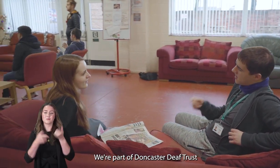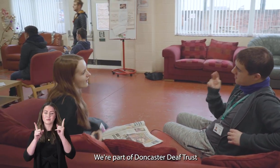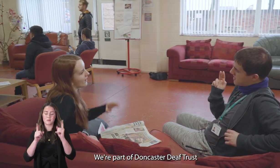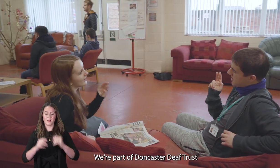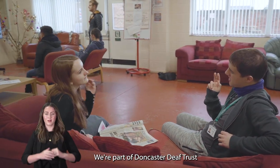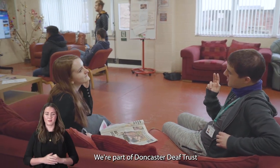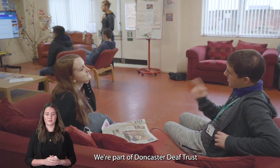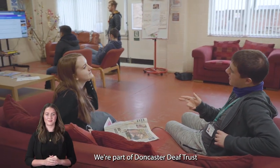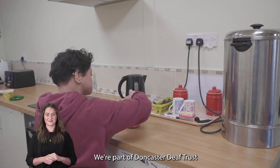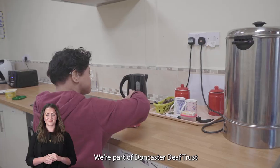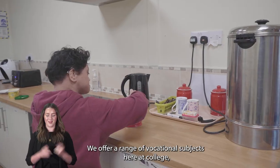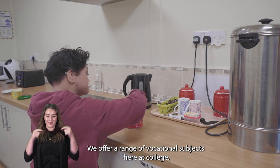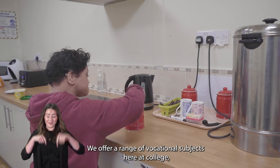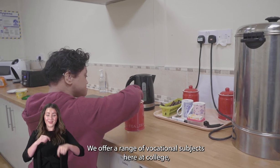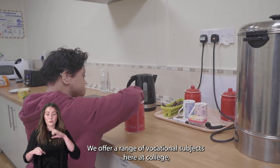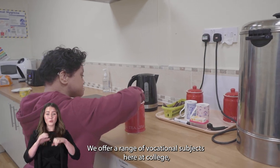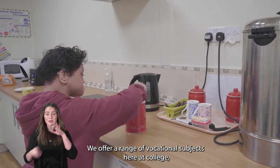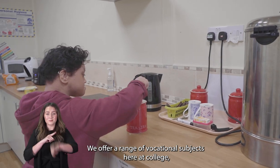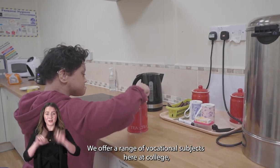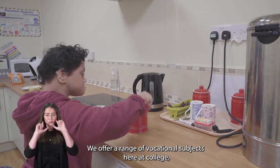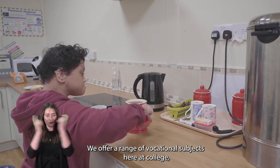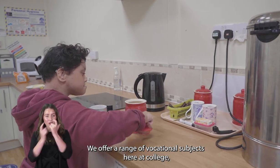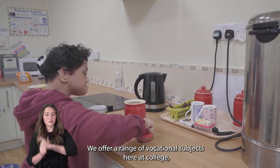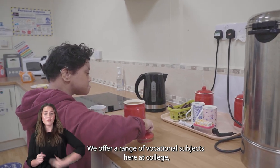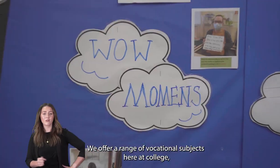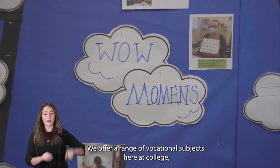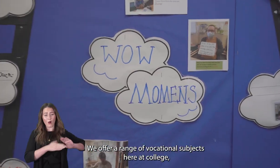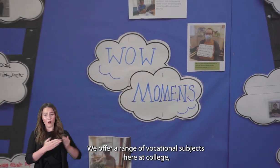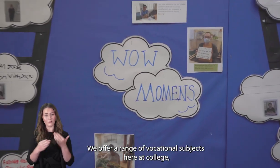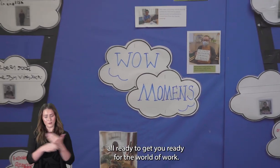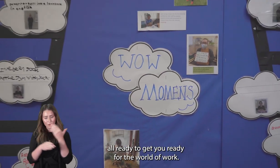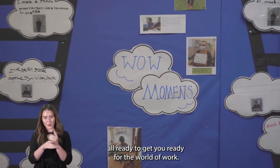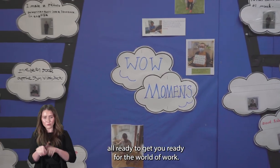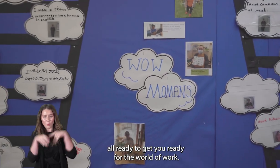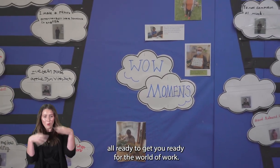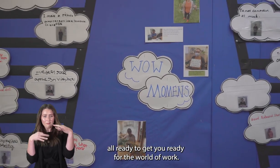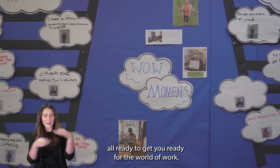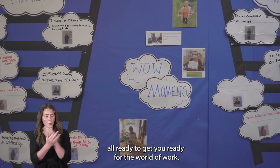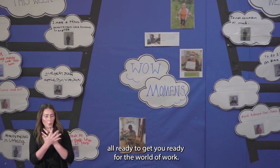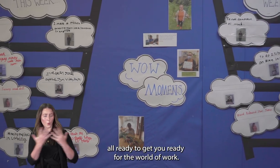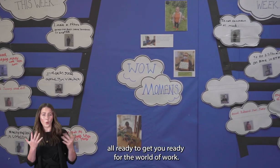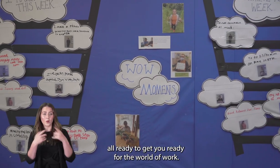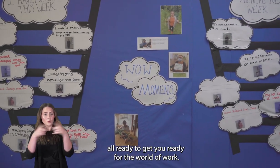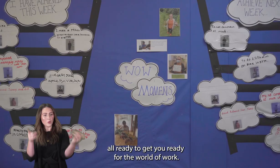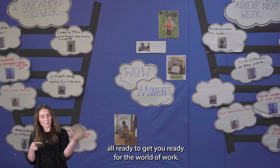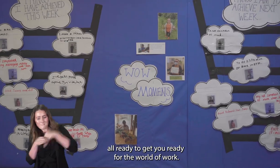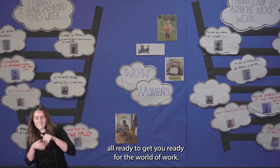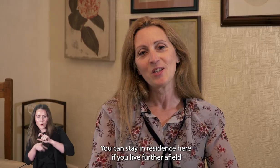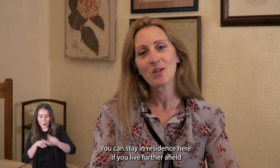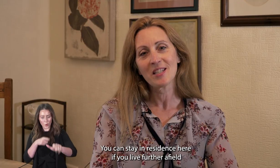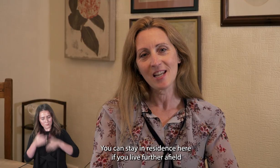part of Doncaster Deaf Trust. We offer a range of vocational subjects here at college all ready to get you ready for the world of work.